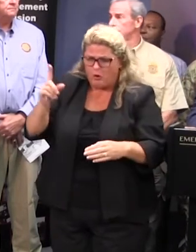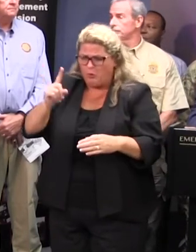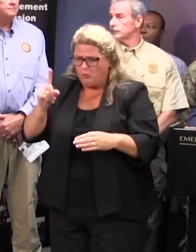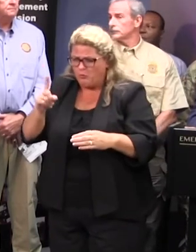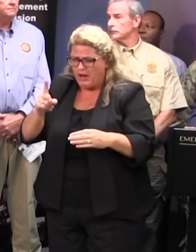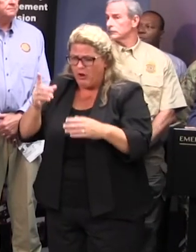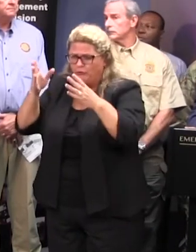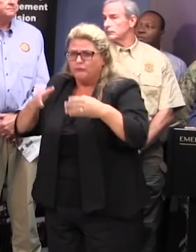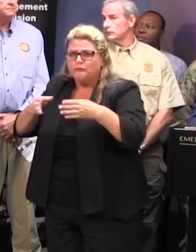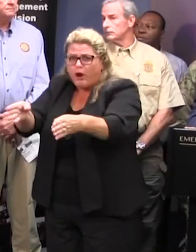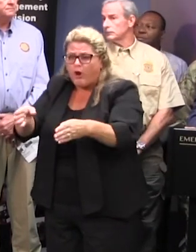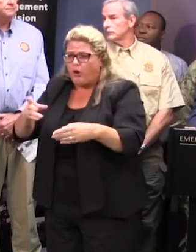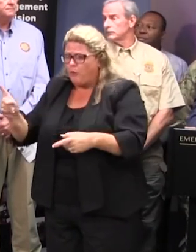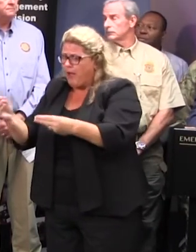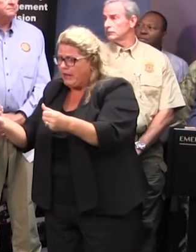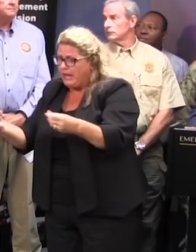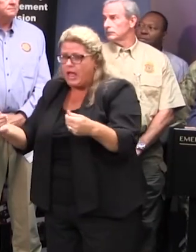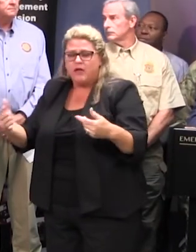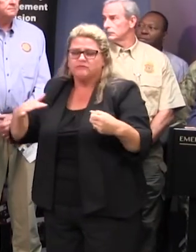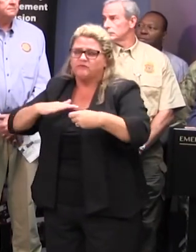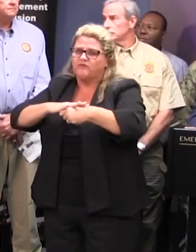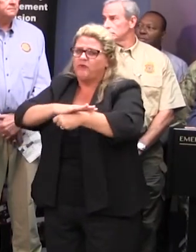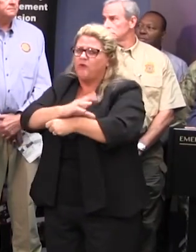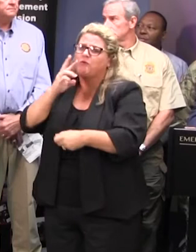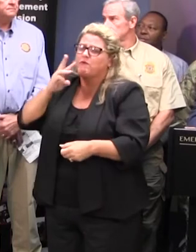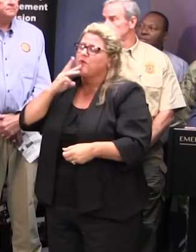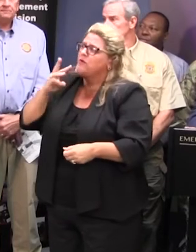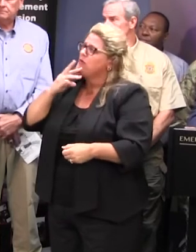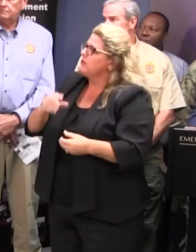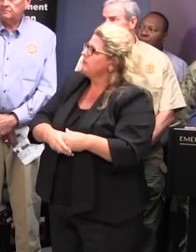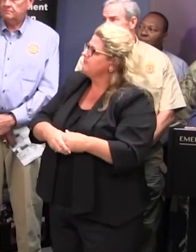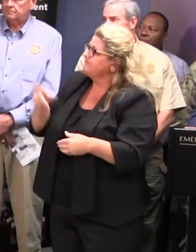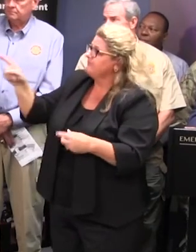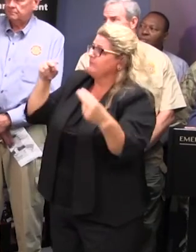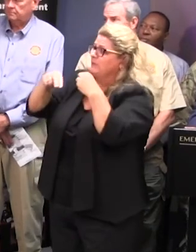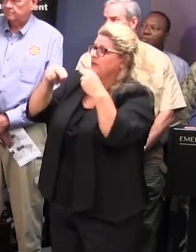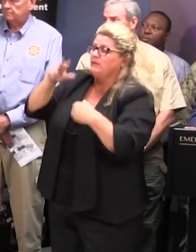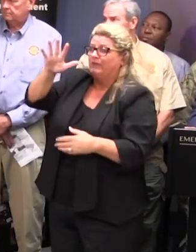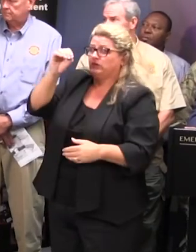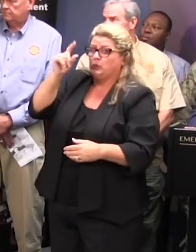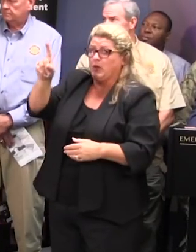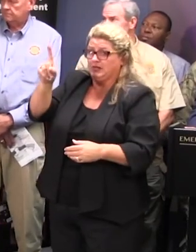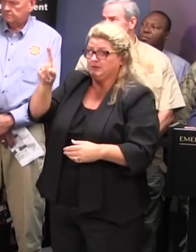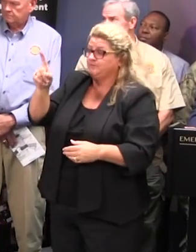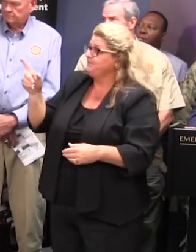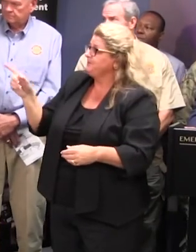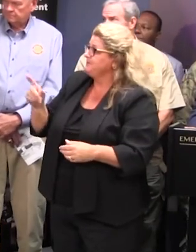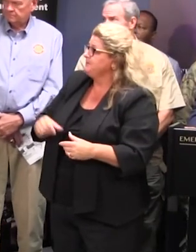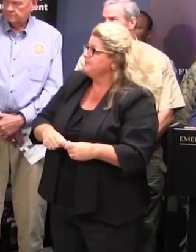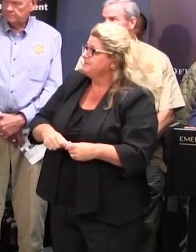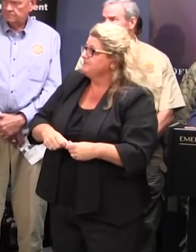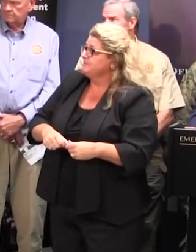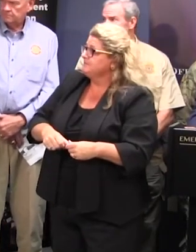ends because there's water everywhere but those were taken yesterday that is on highway 501 that is a